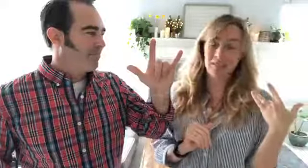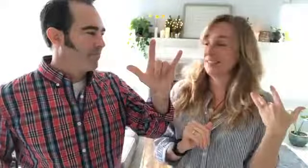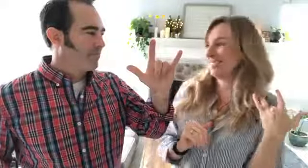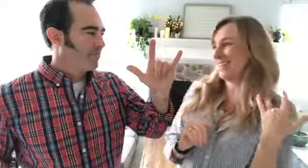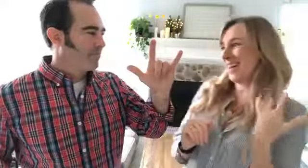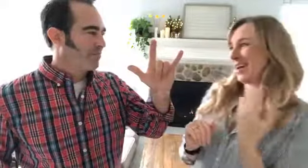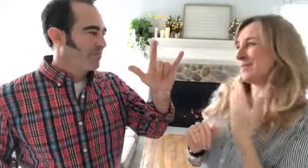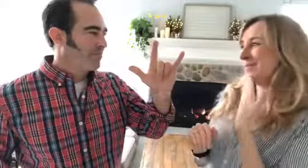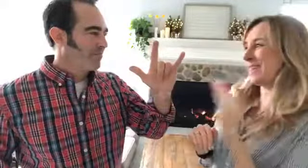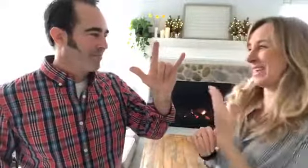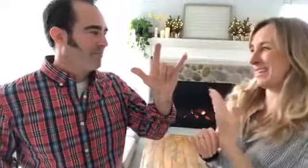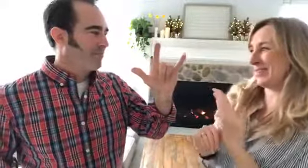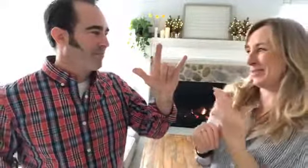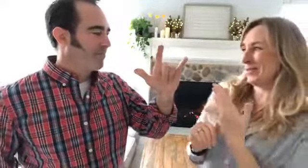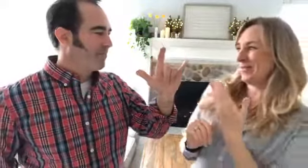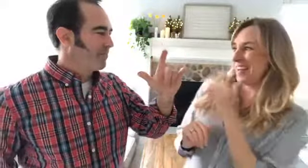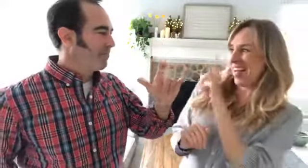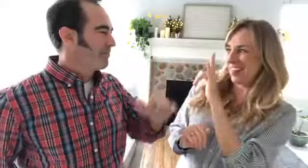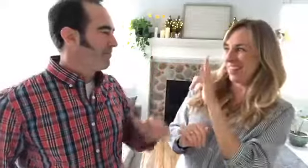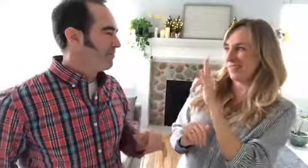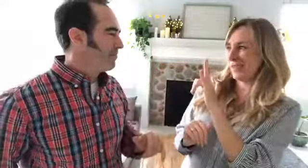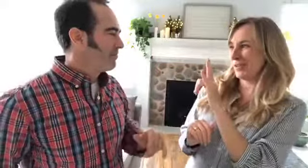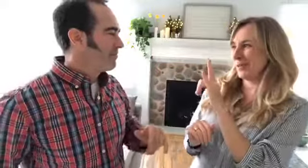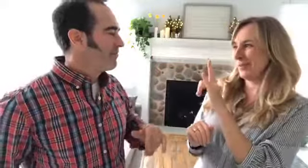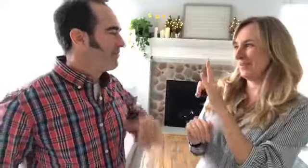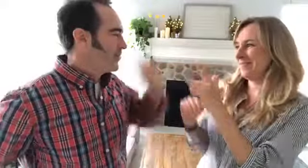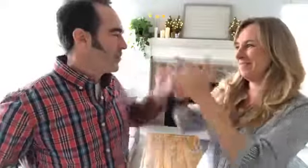thank you I love you you